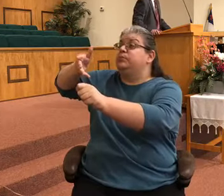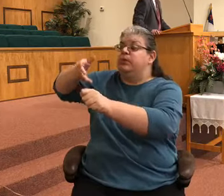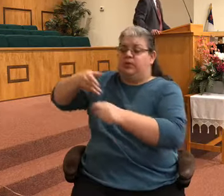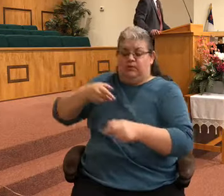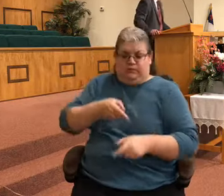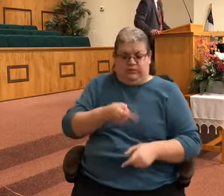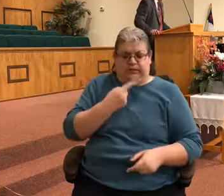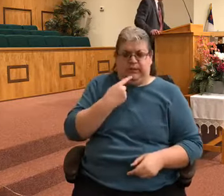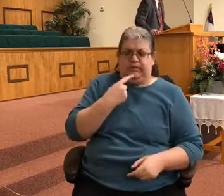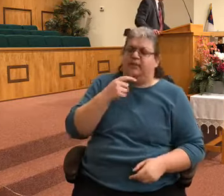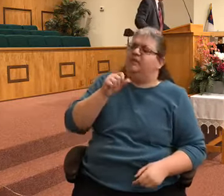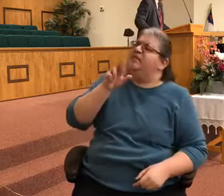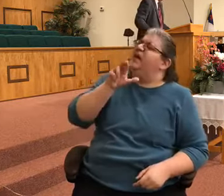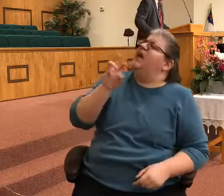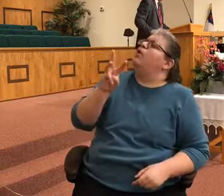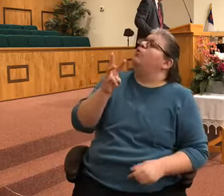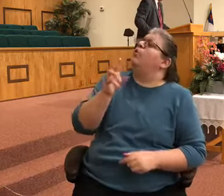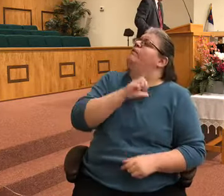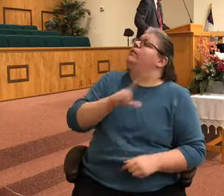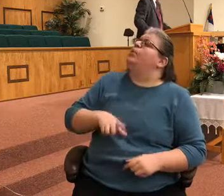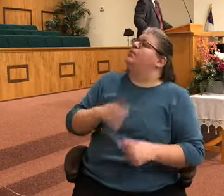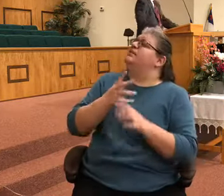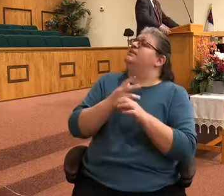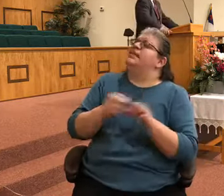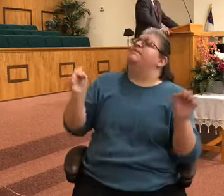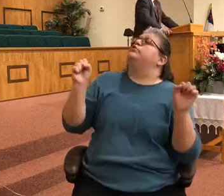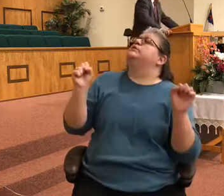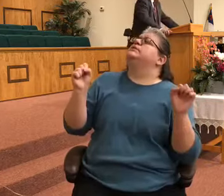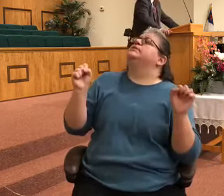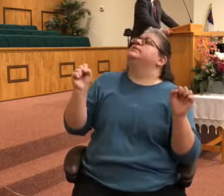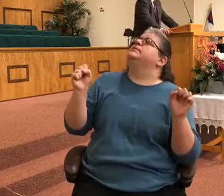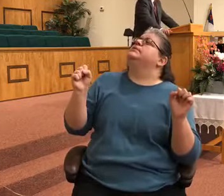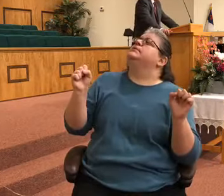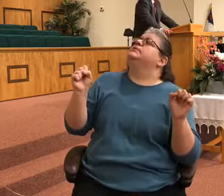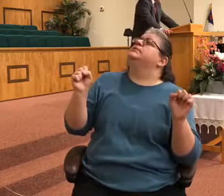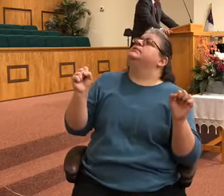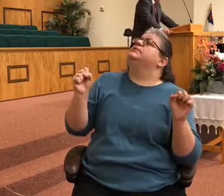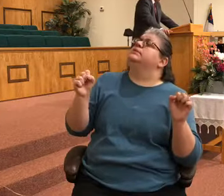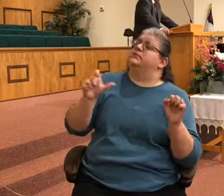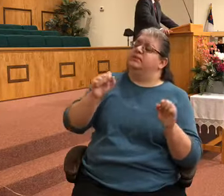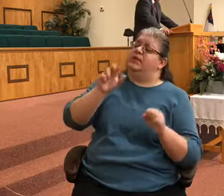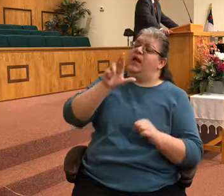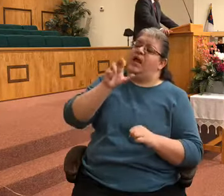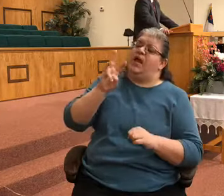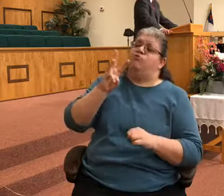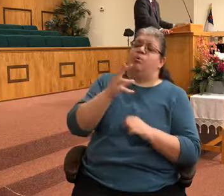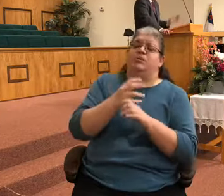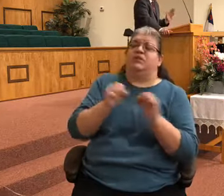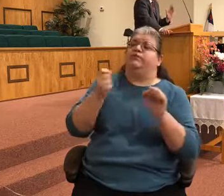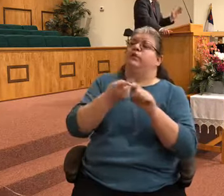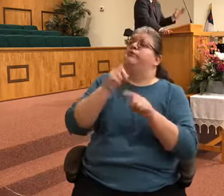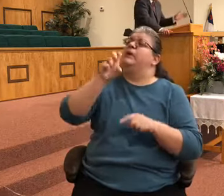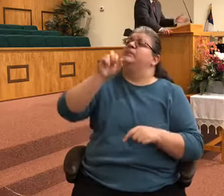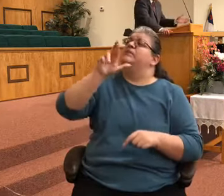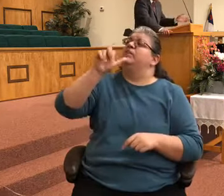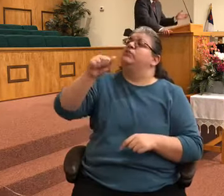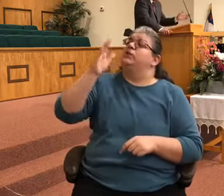Lord's deliverance. And the arrow of deliverance from Syria. For thou shalt smite the Syrians and